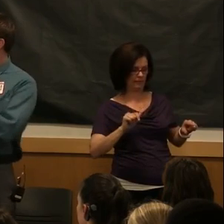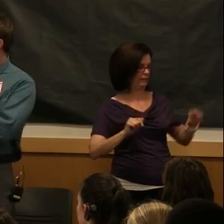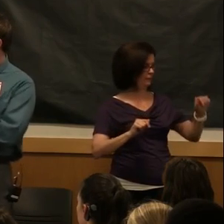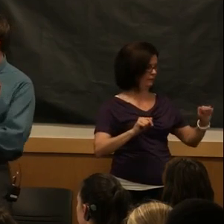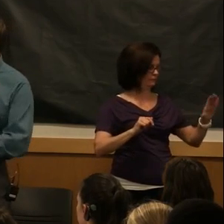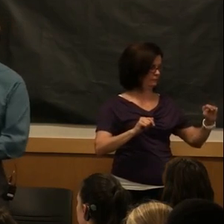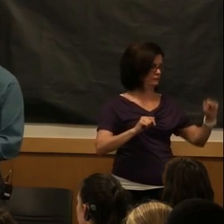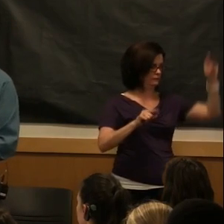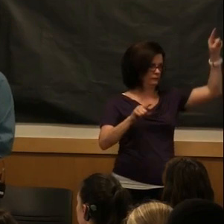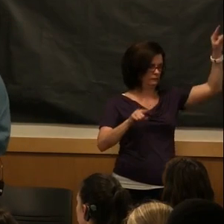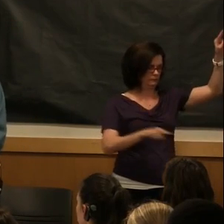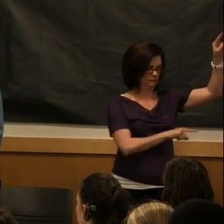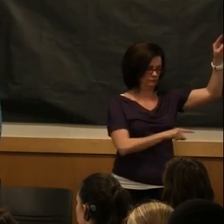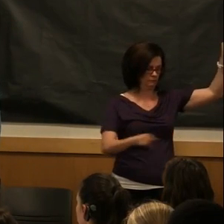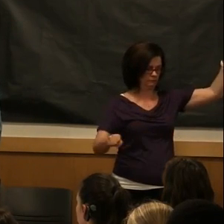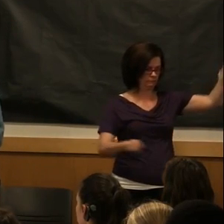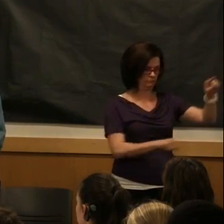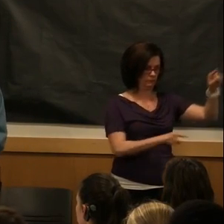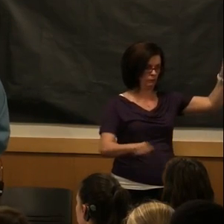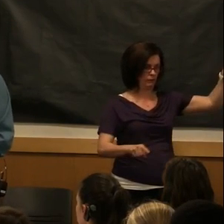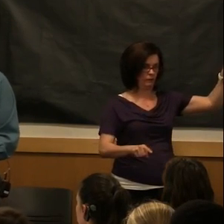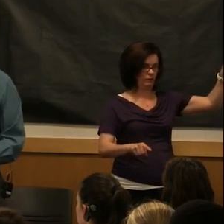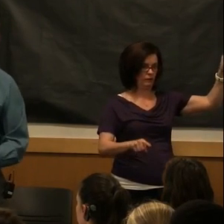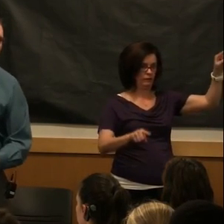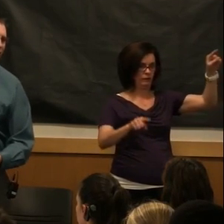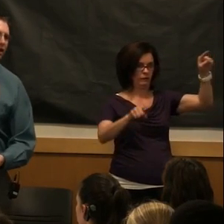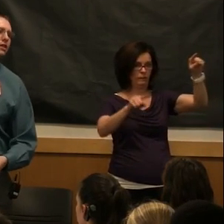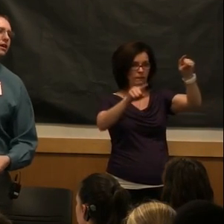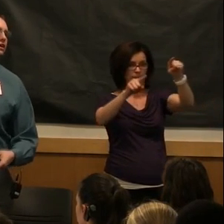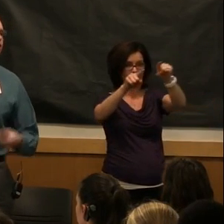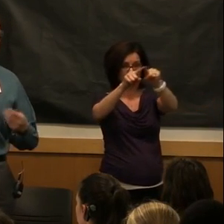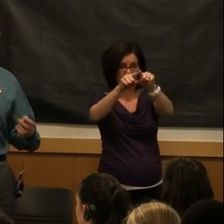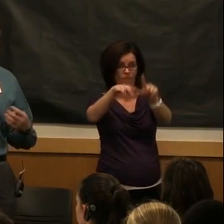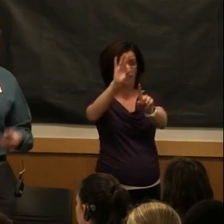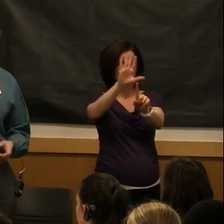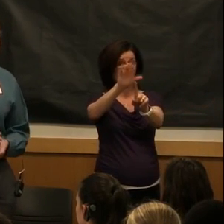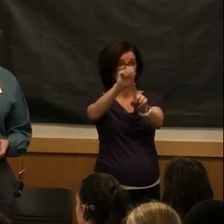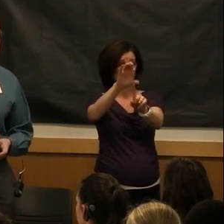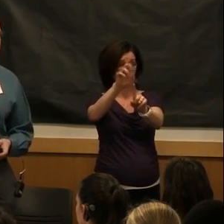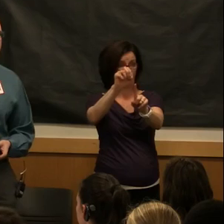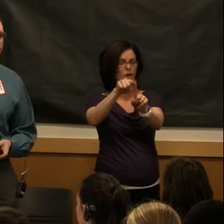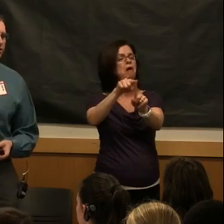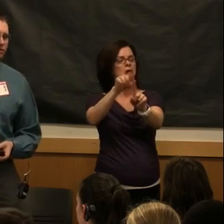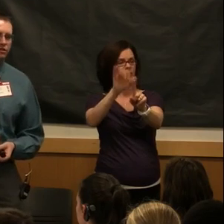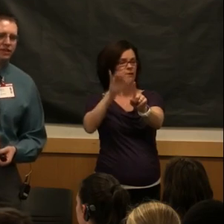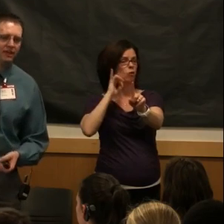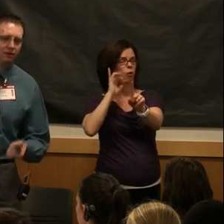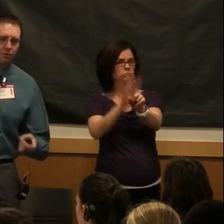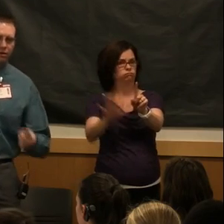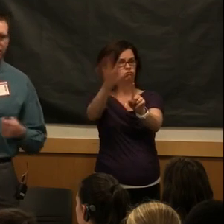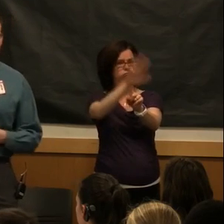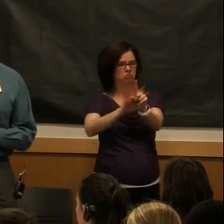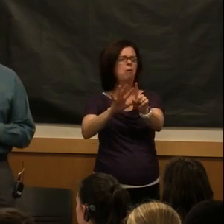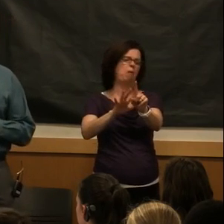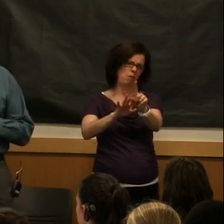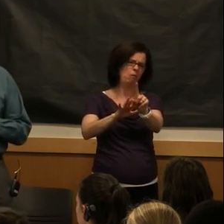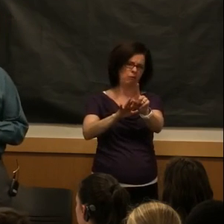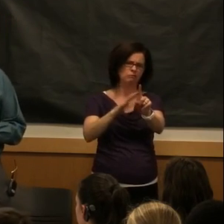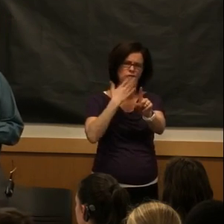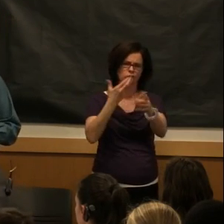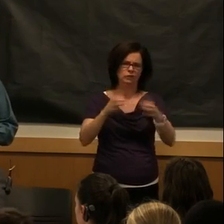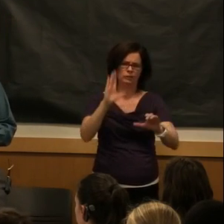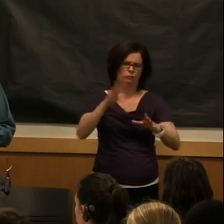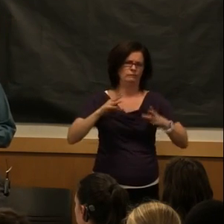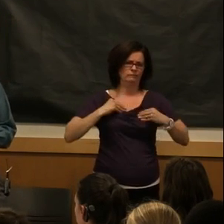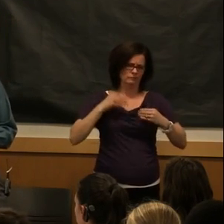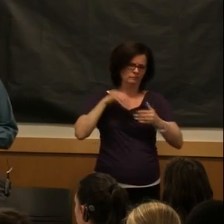We bring you in. If you're in this gold area, this big block here, a good chance you're going to be admitted to the university and that we're going to feel that you're